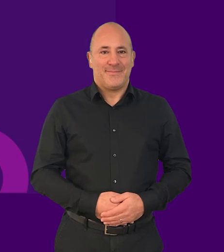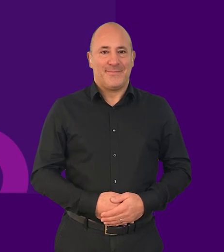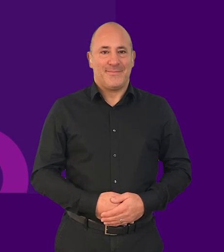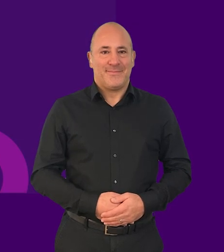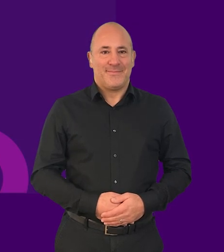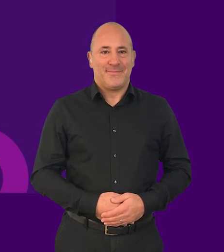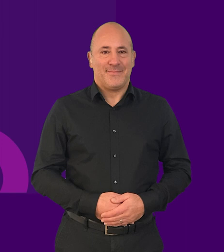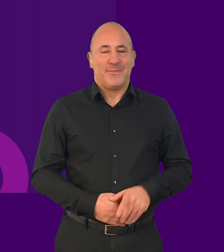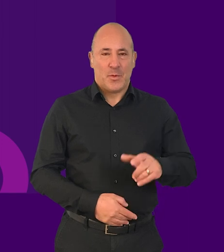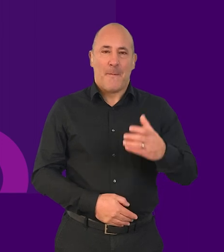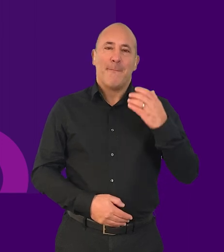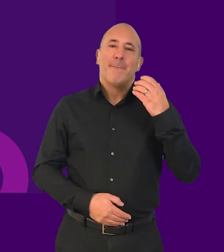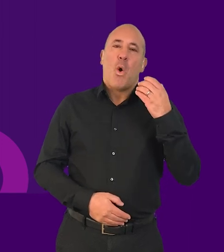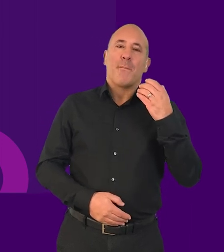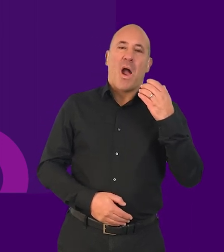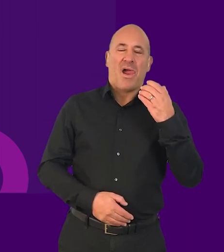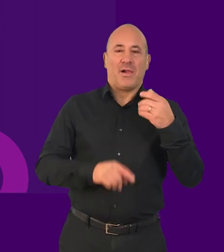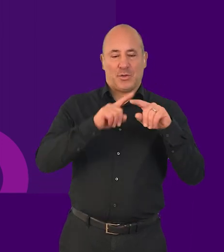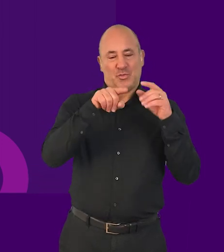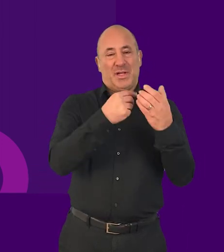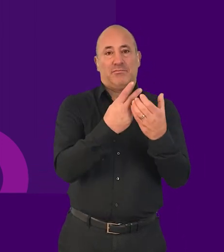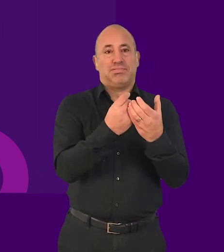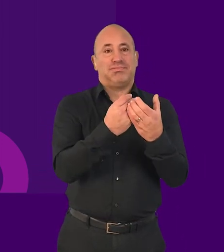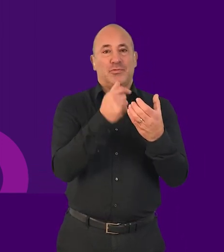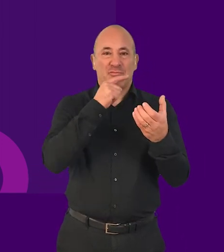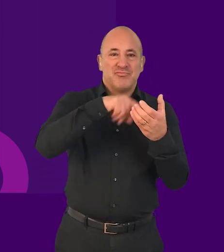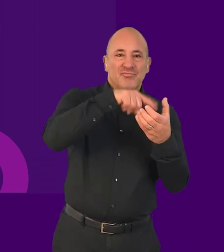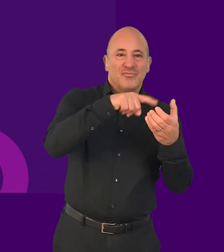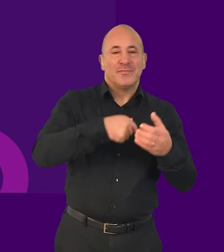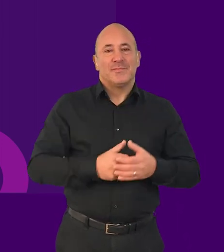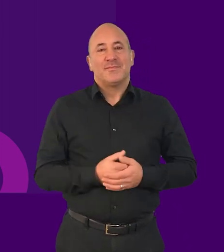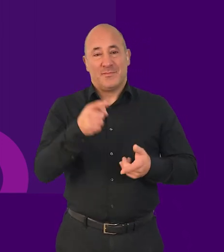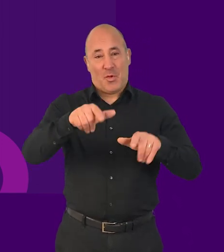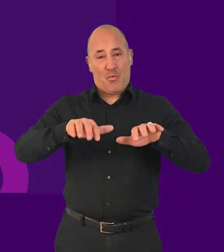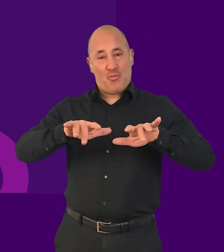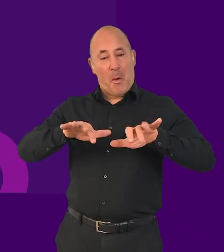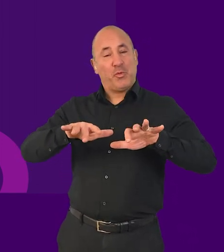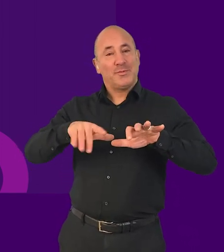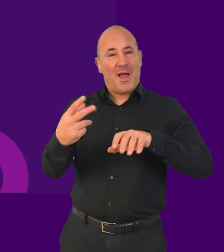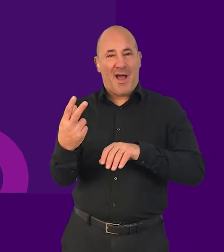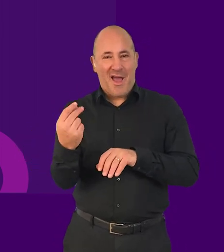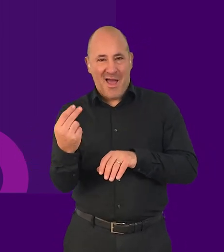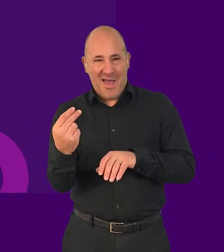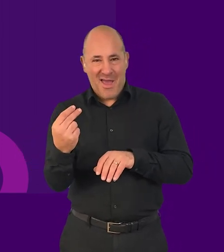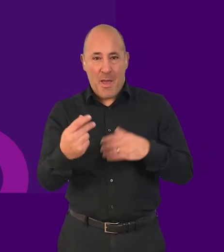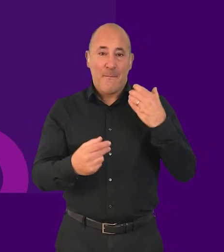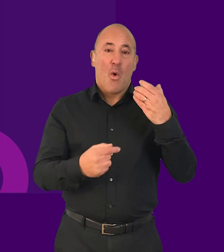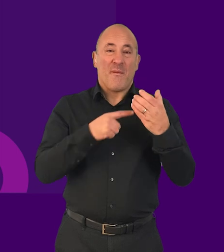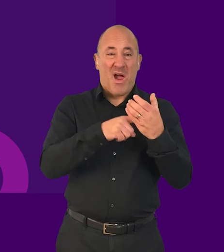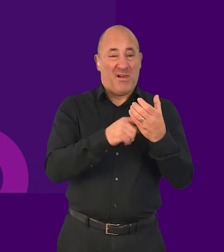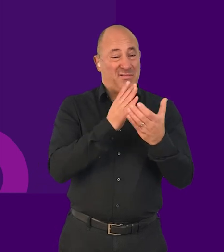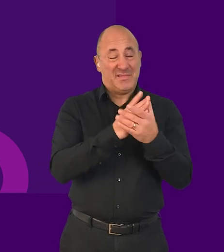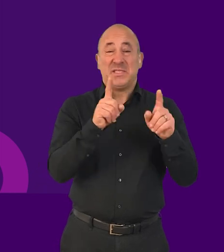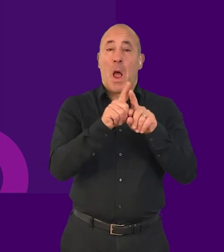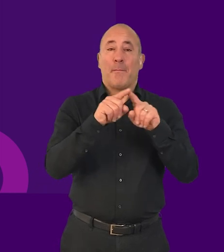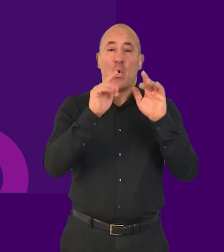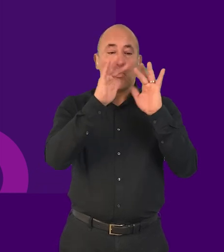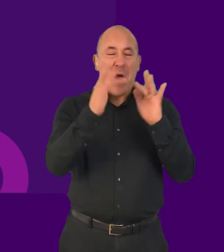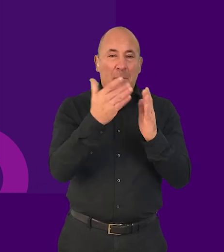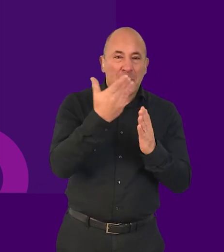Browsing with a Mobile Screen Reader Like desktop screen readers, mobile screen readers announce everything on a web page and